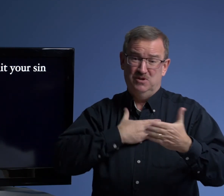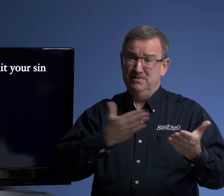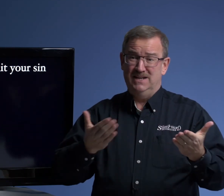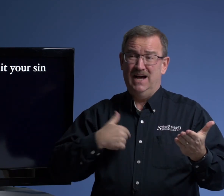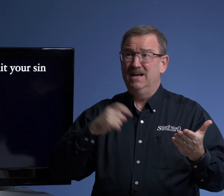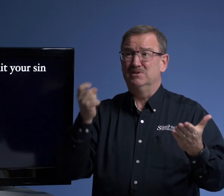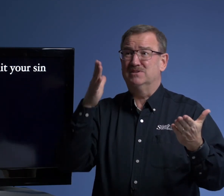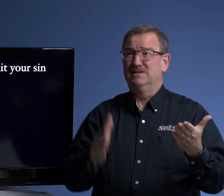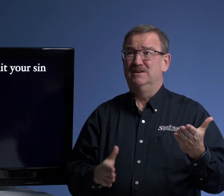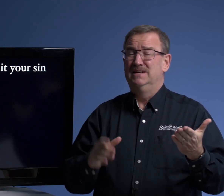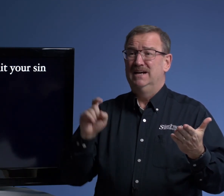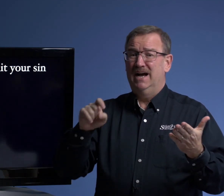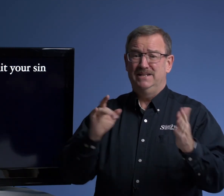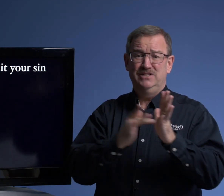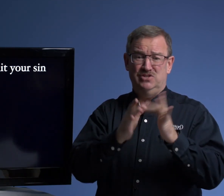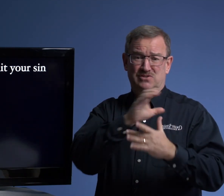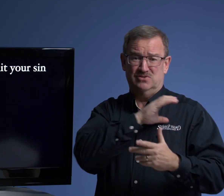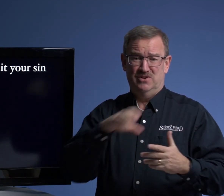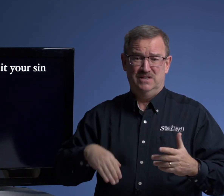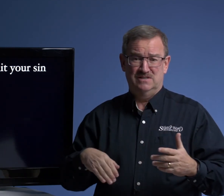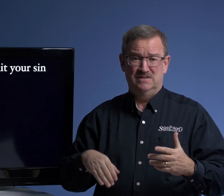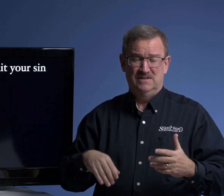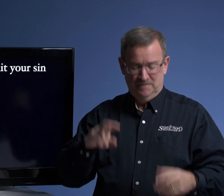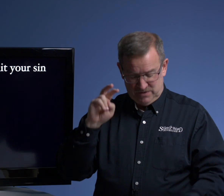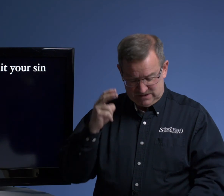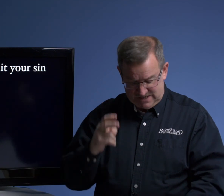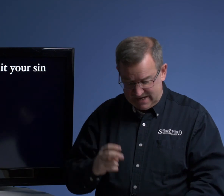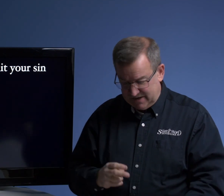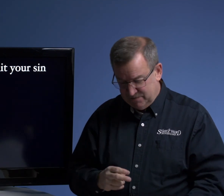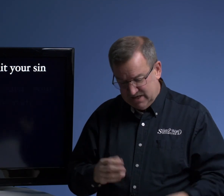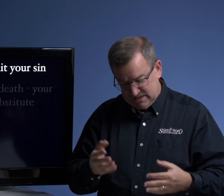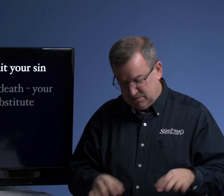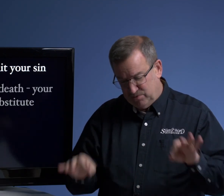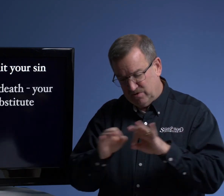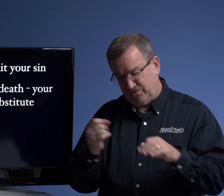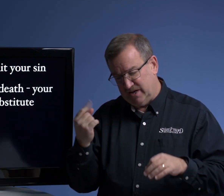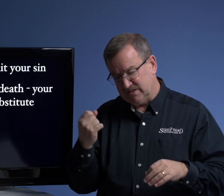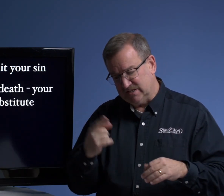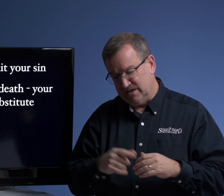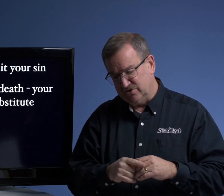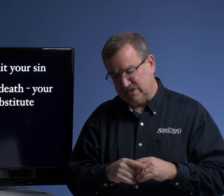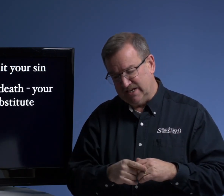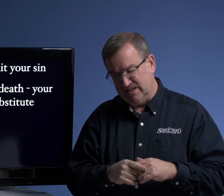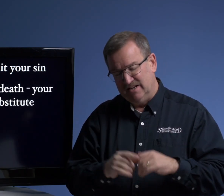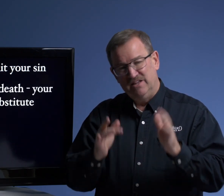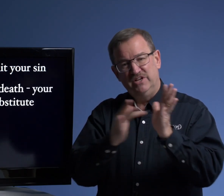admit, I am a sinner. I need Jesus Christ. Second, it's important for us to understand that